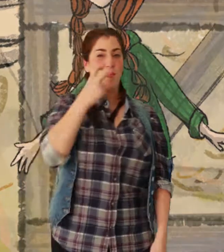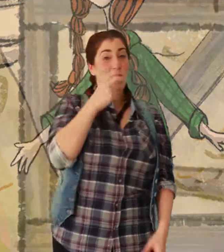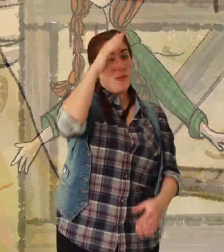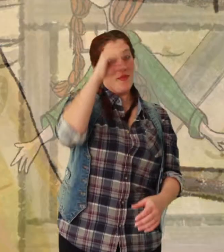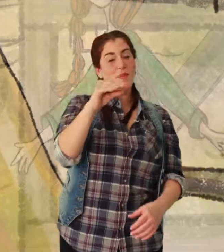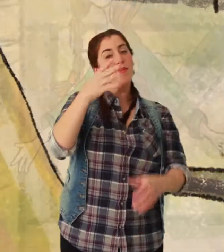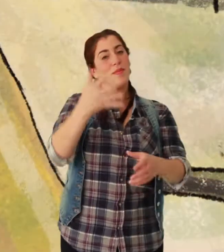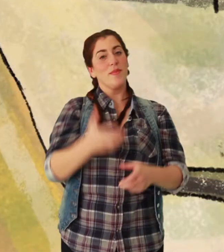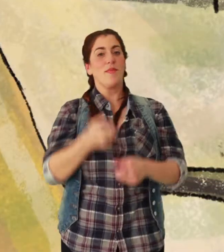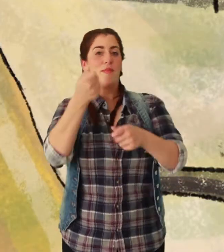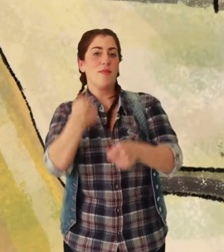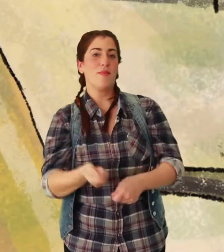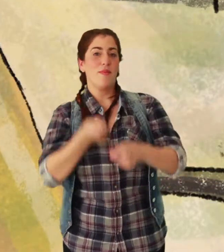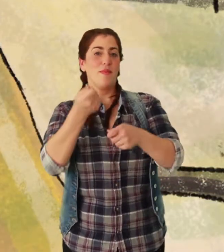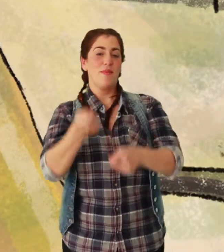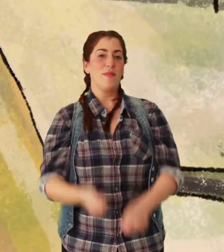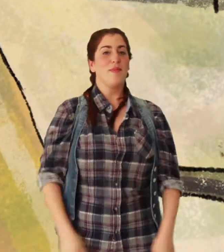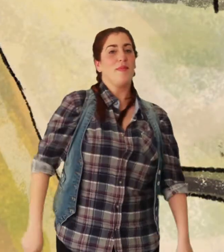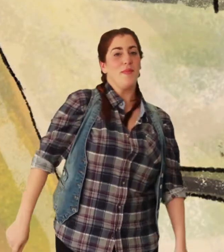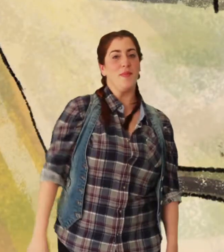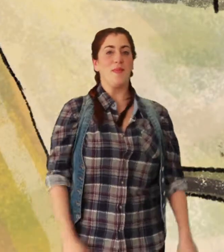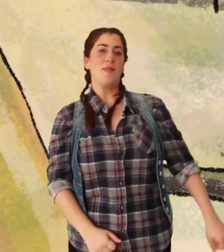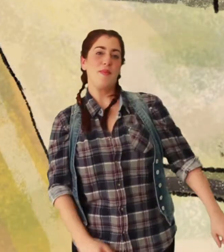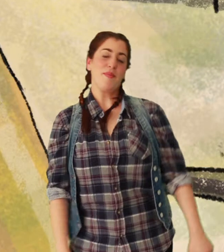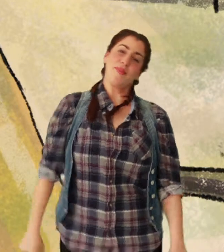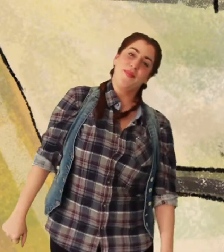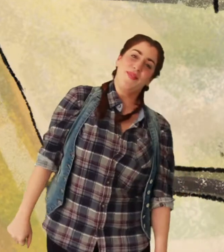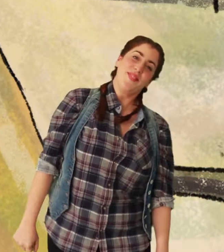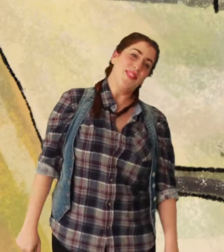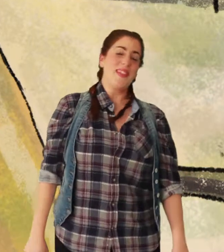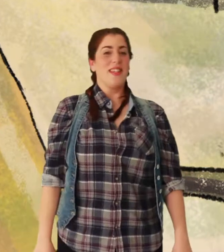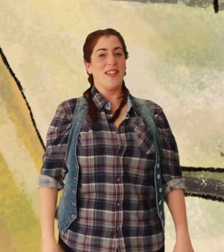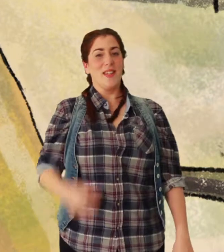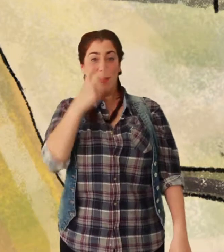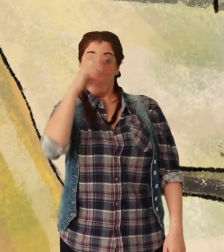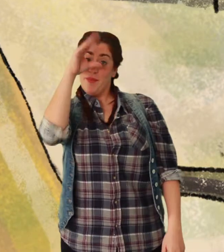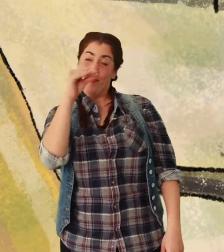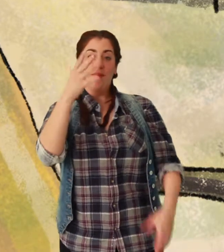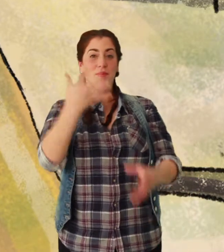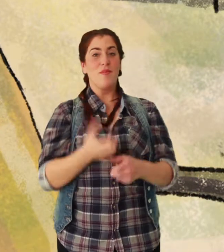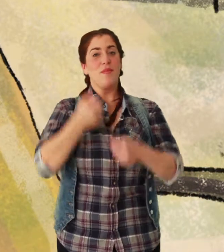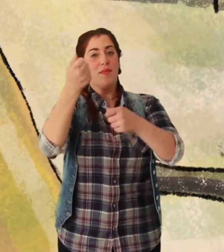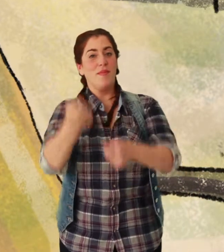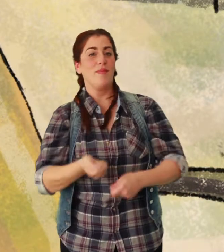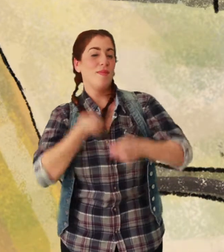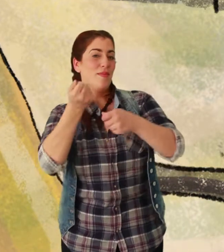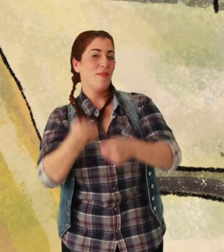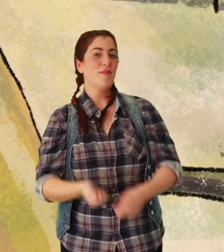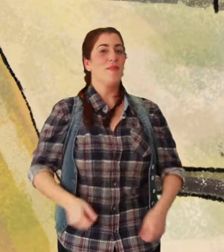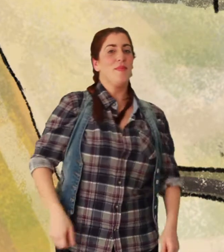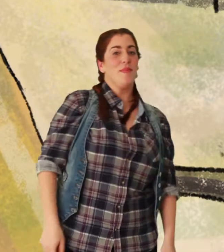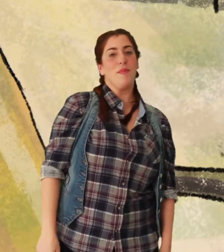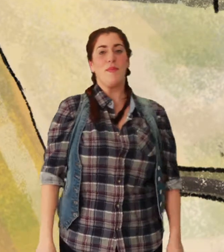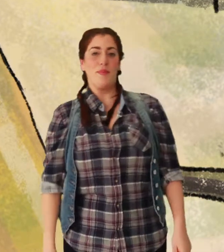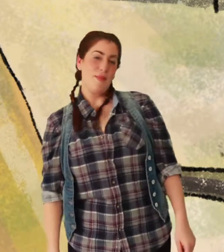a quack quack Old MacDonald's had a farm E-I-E-A-O Old MacDonald's had a